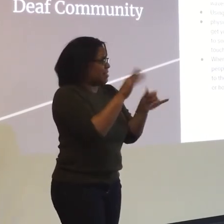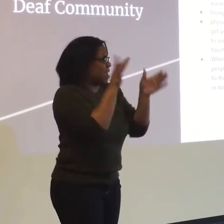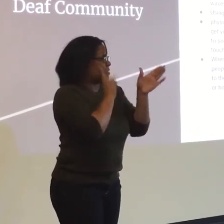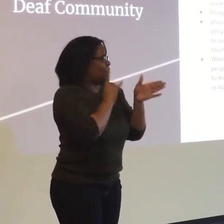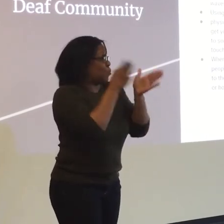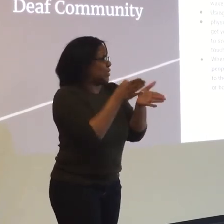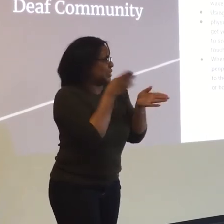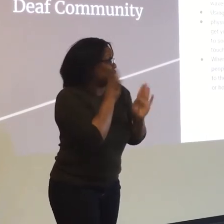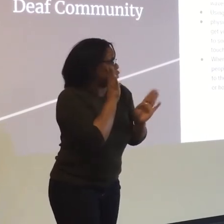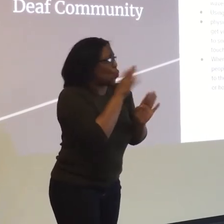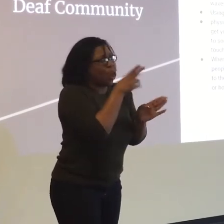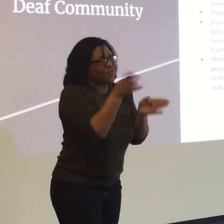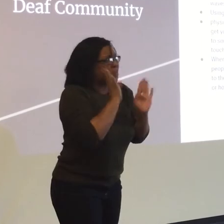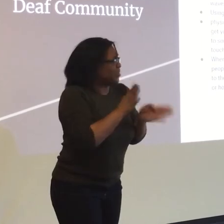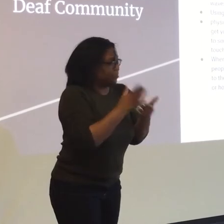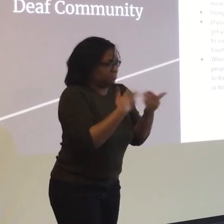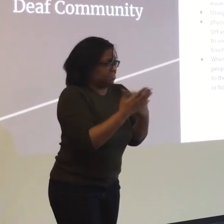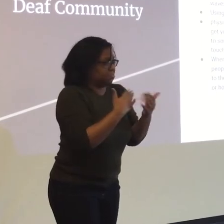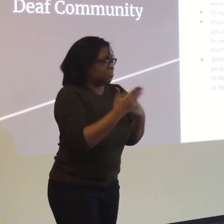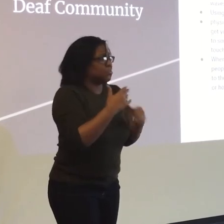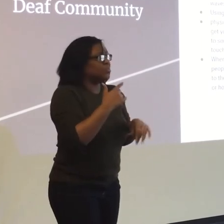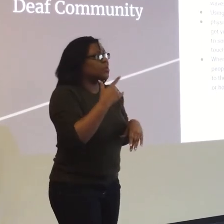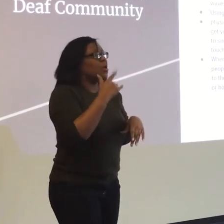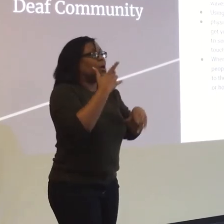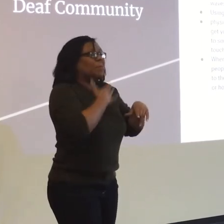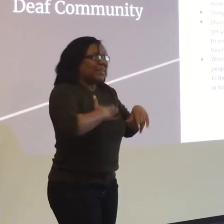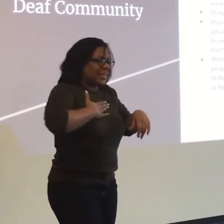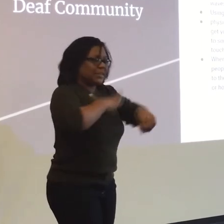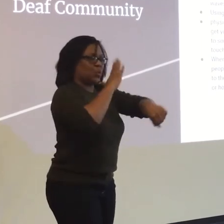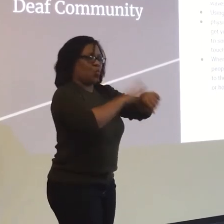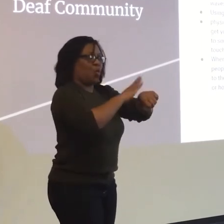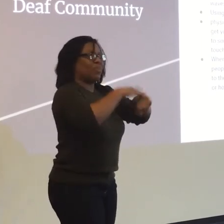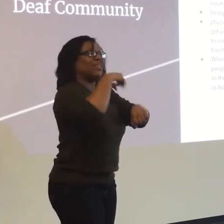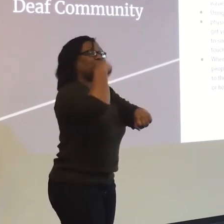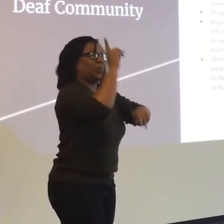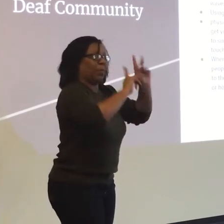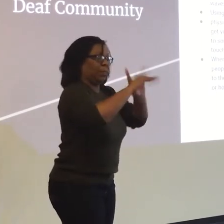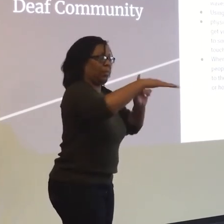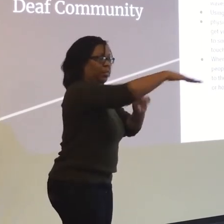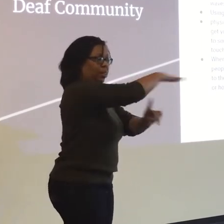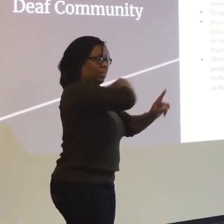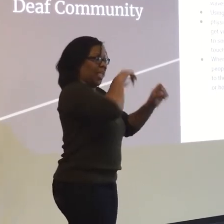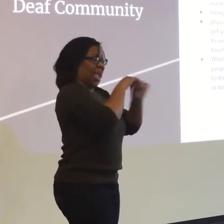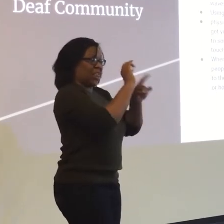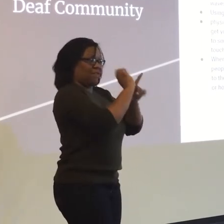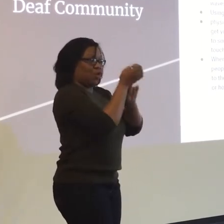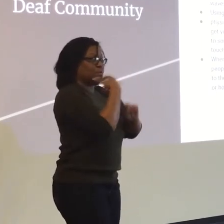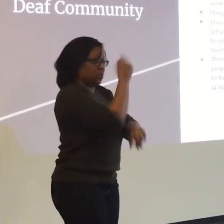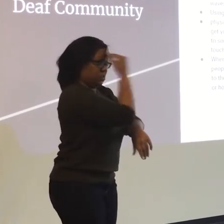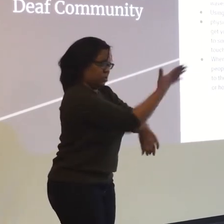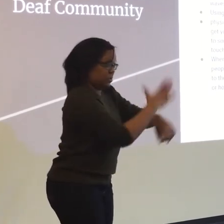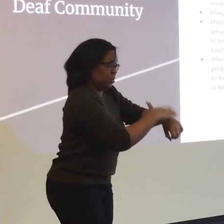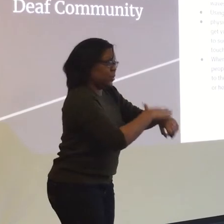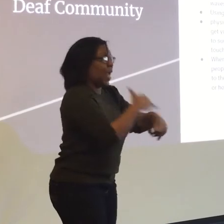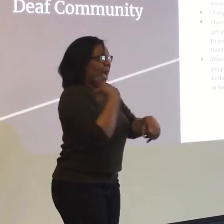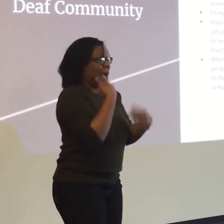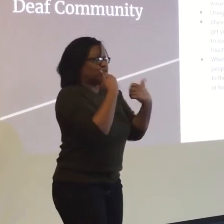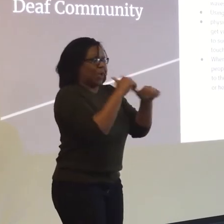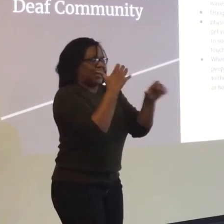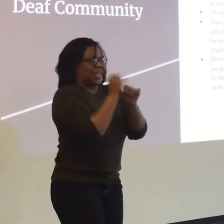if I'm at my job, if you want to get my attention or whatnot, please warn the people, hearing